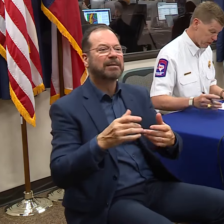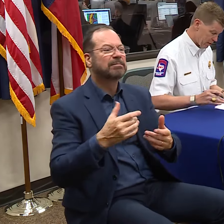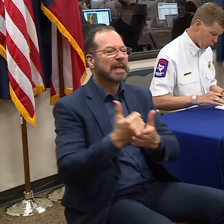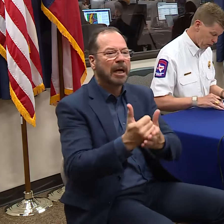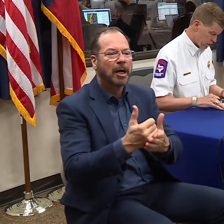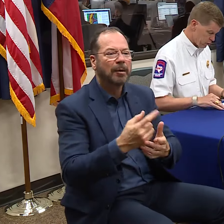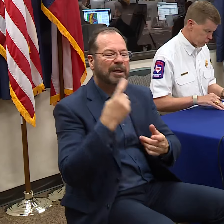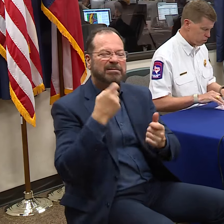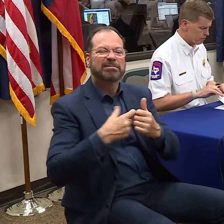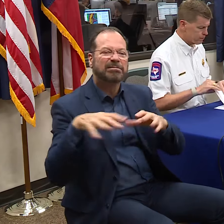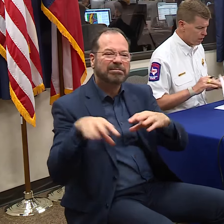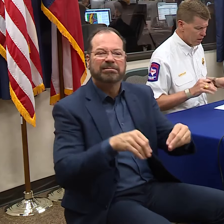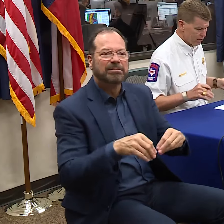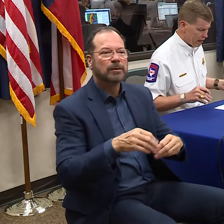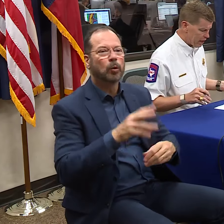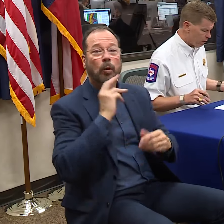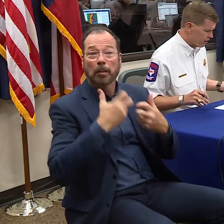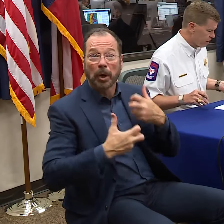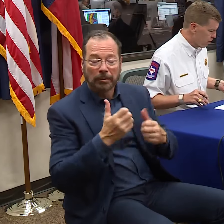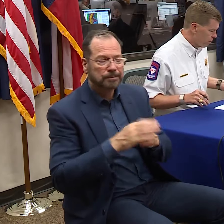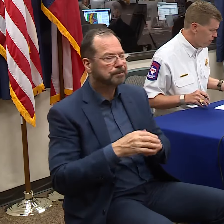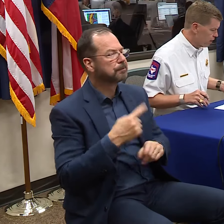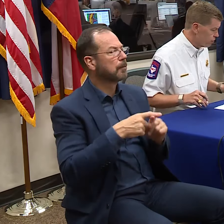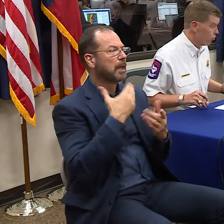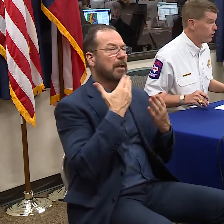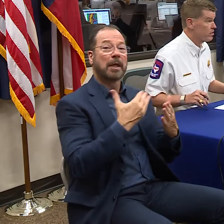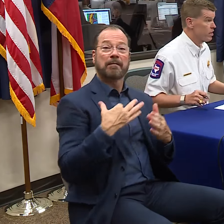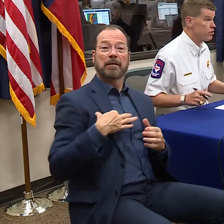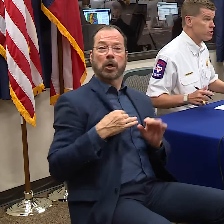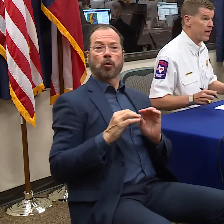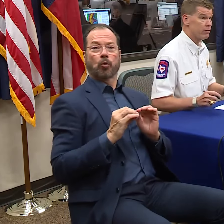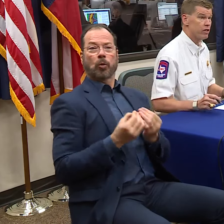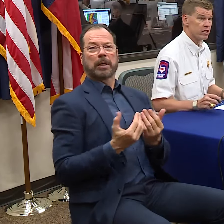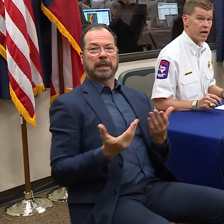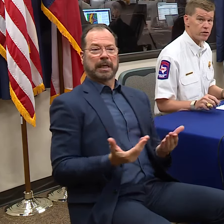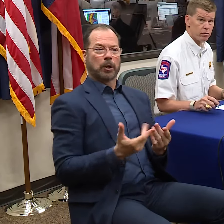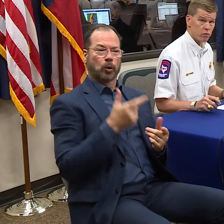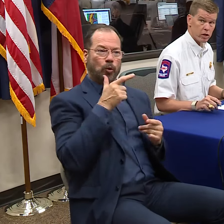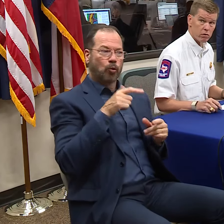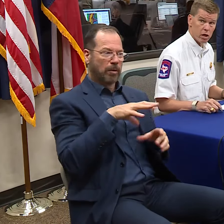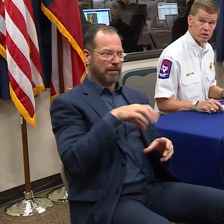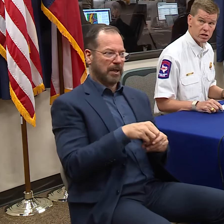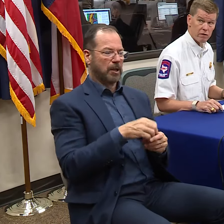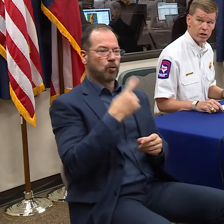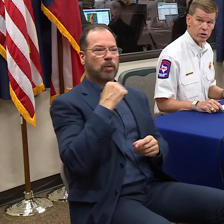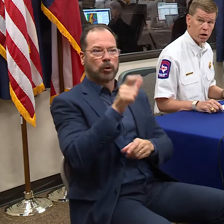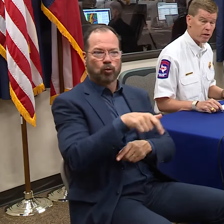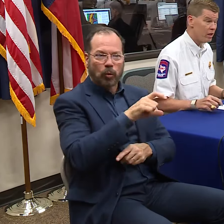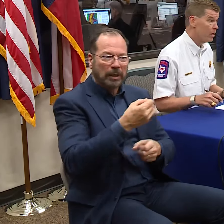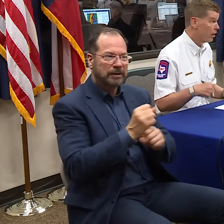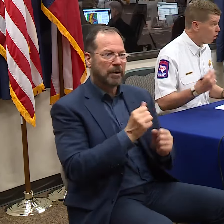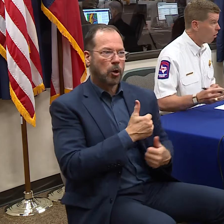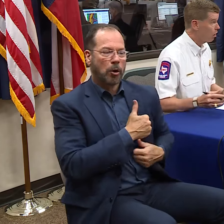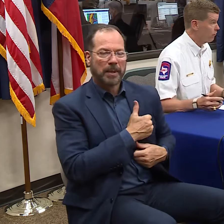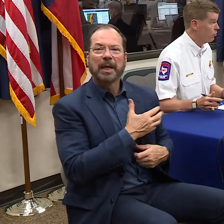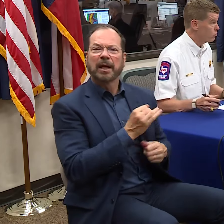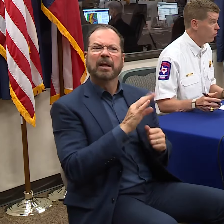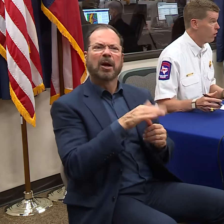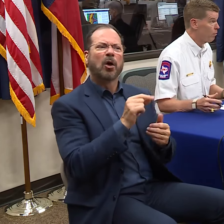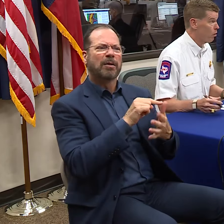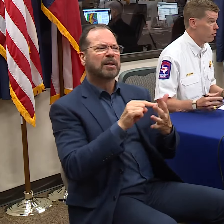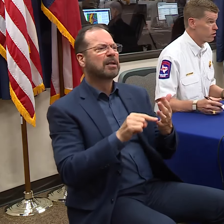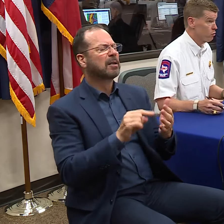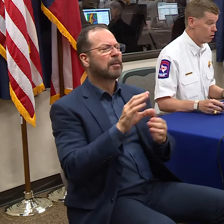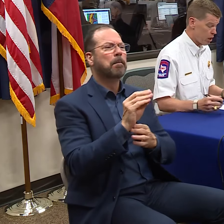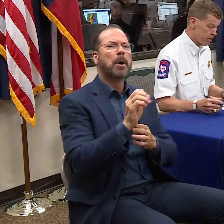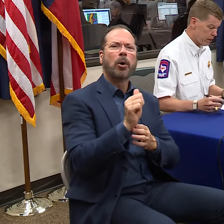outages or may have water issues. Finally, want to thank our volunteer organizations active in disaster, the Red Cross, the Salvation Army, and all of those